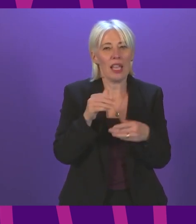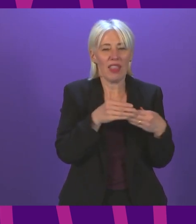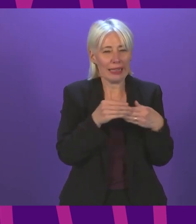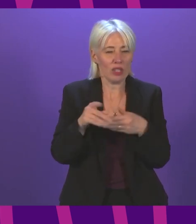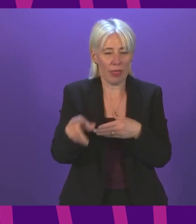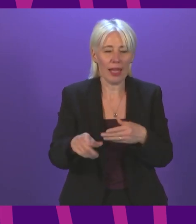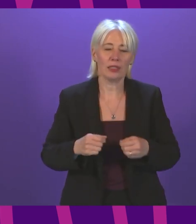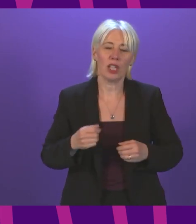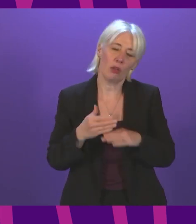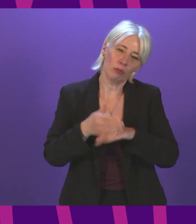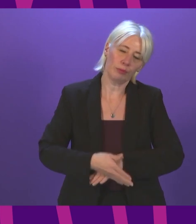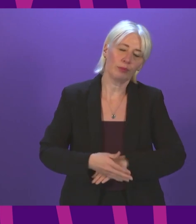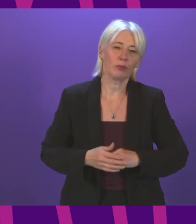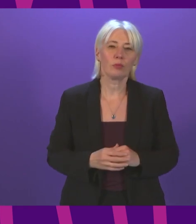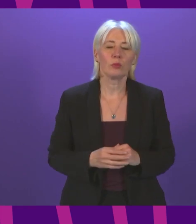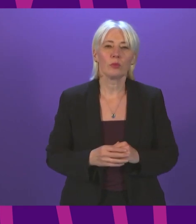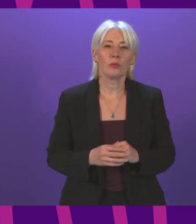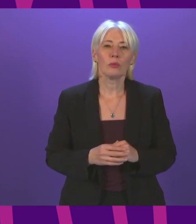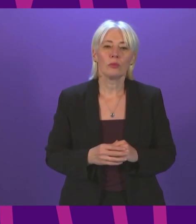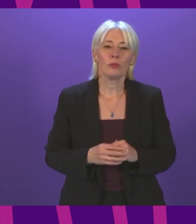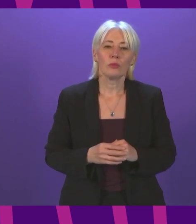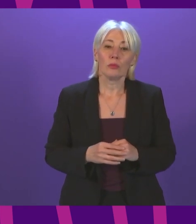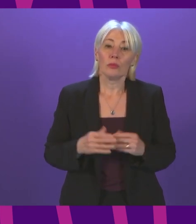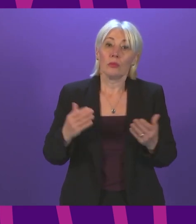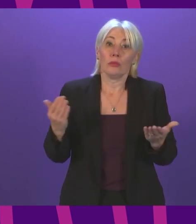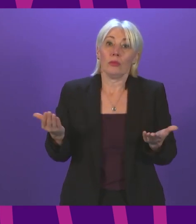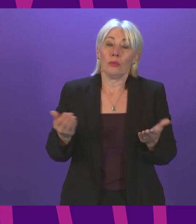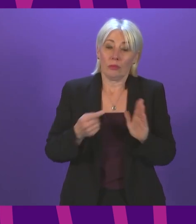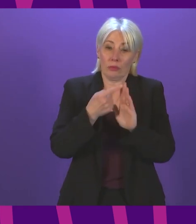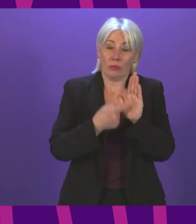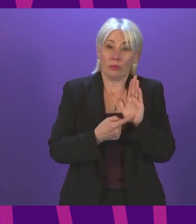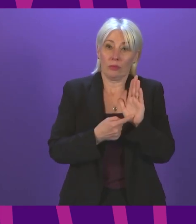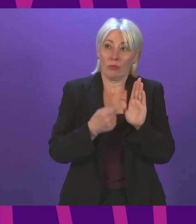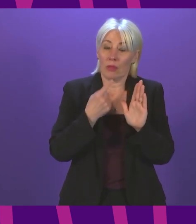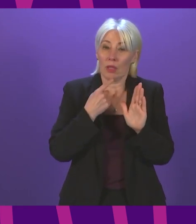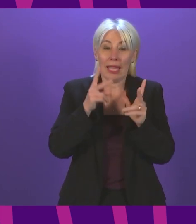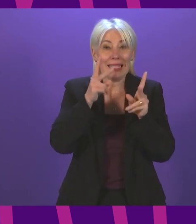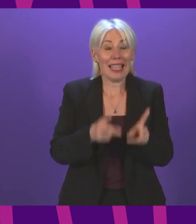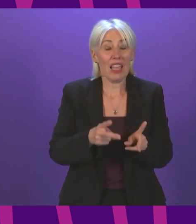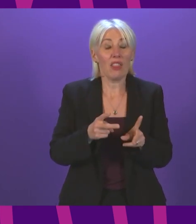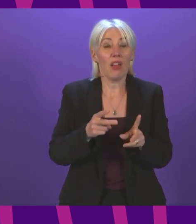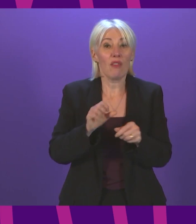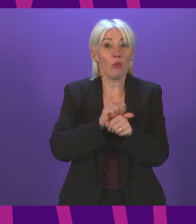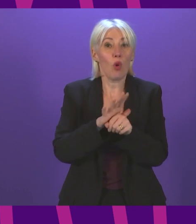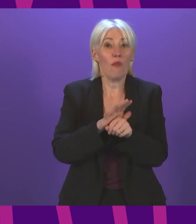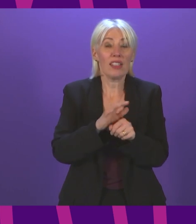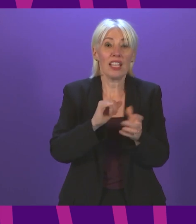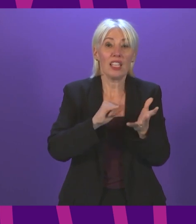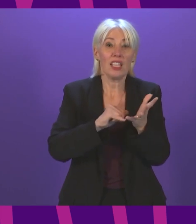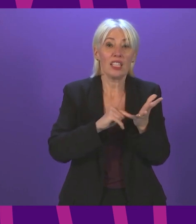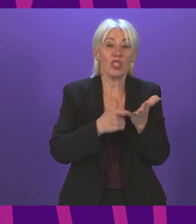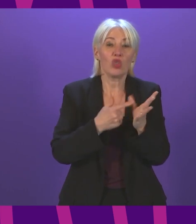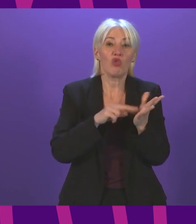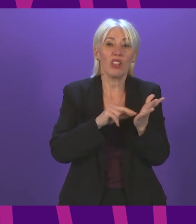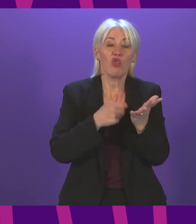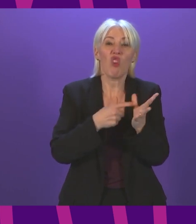Finlay Carson to be followed by Joe Fitzpatrick. Records show that deaths from Covid-19 in Sonar East are almost four times higher than the